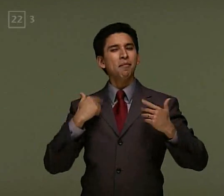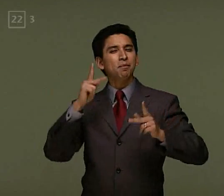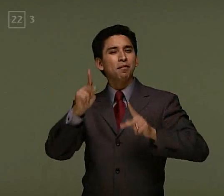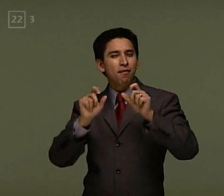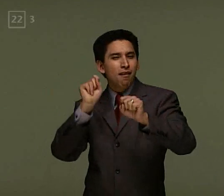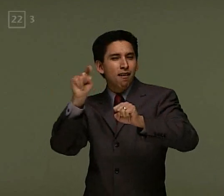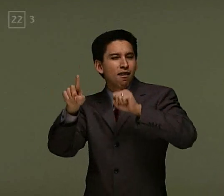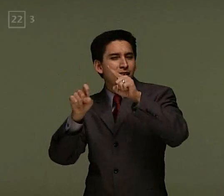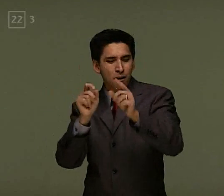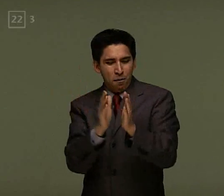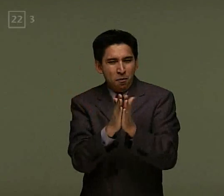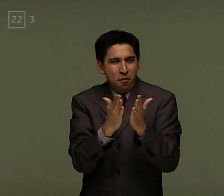world insane